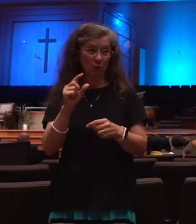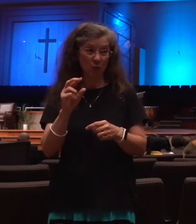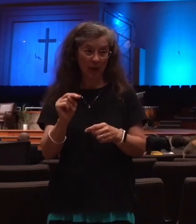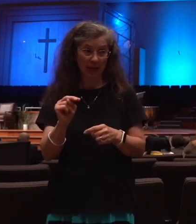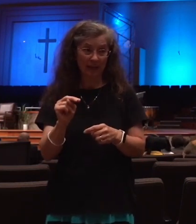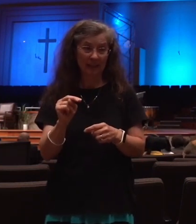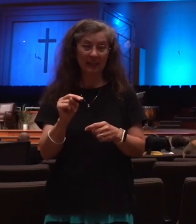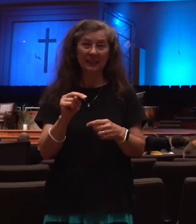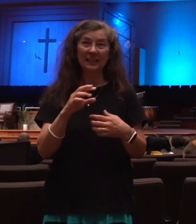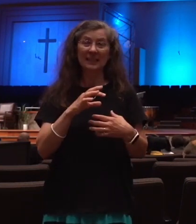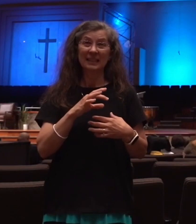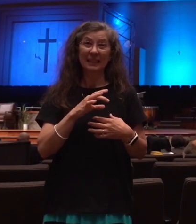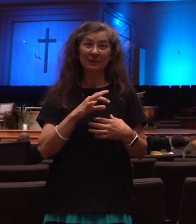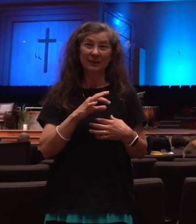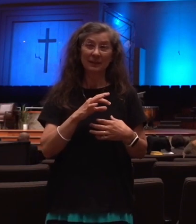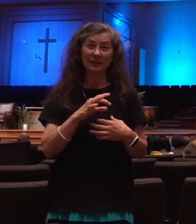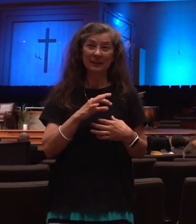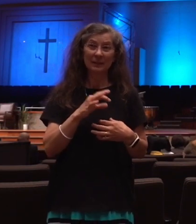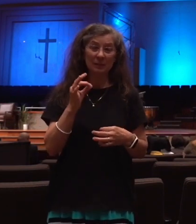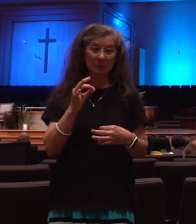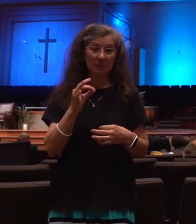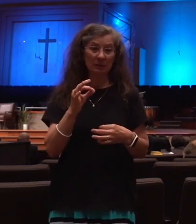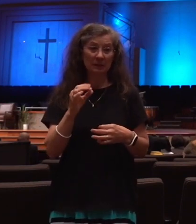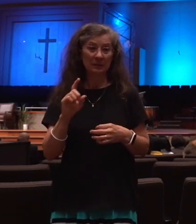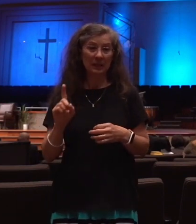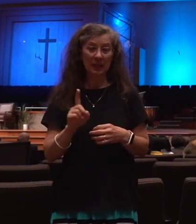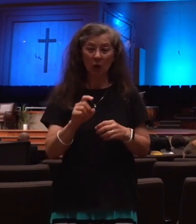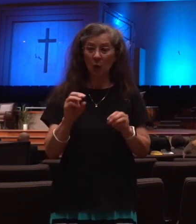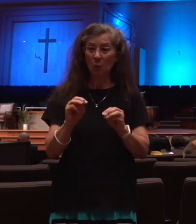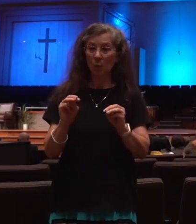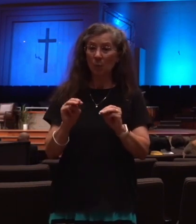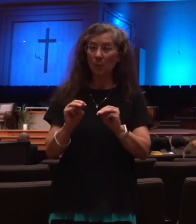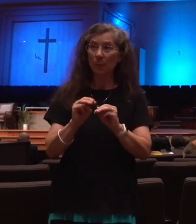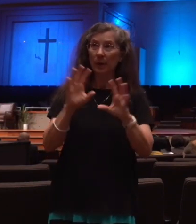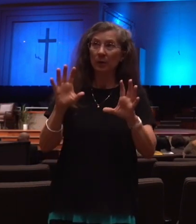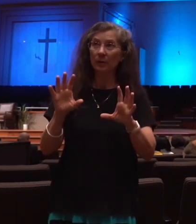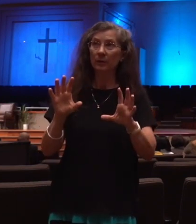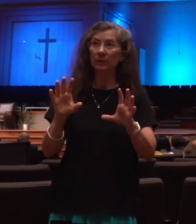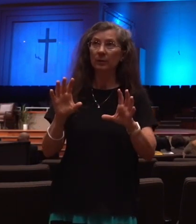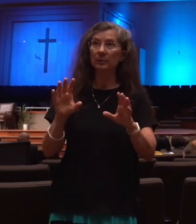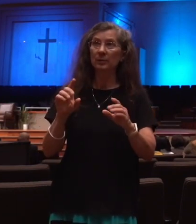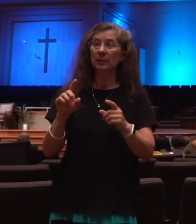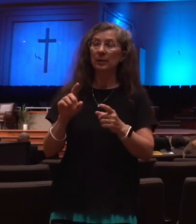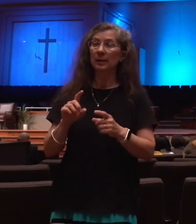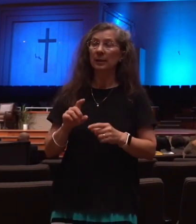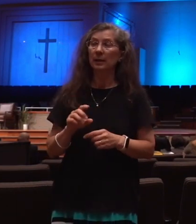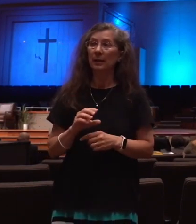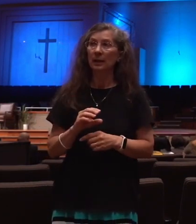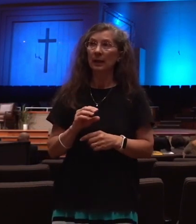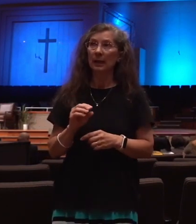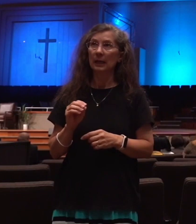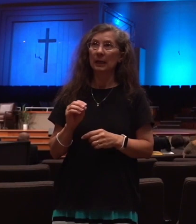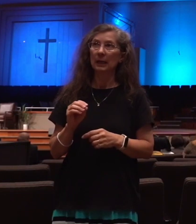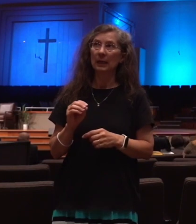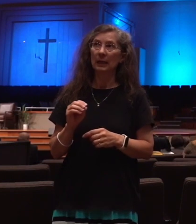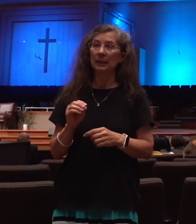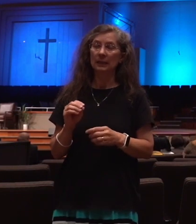devils working miracles which go forth unto the kings of the earth and of the earth whole world to gather them